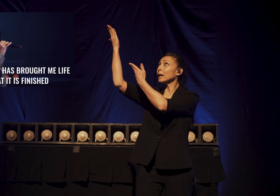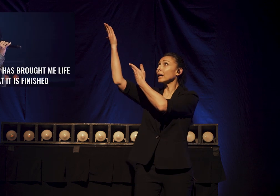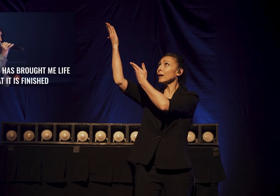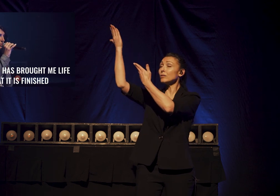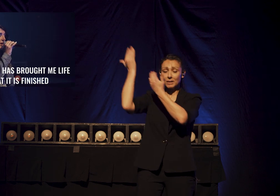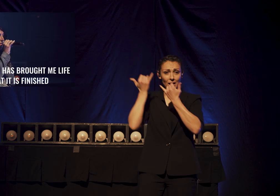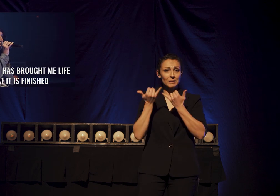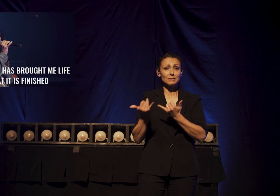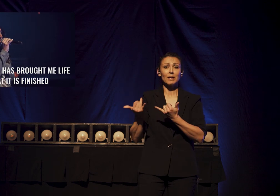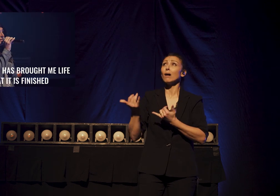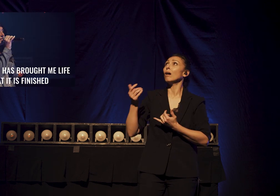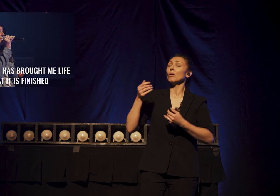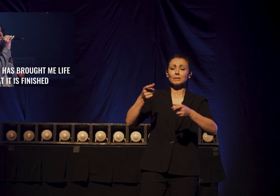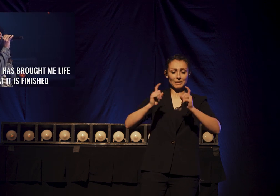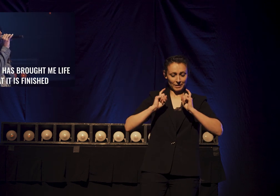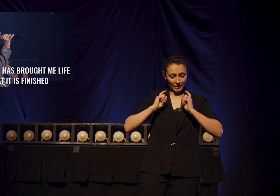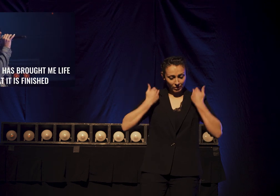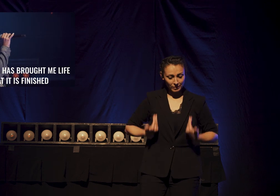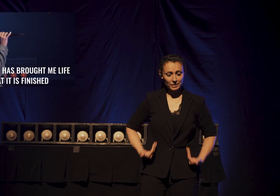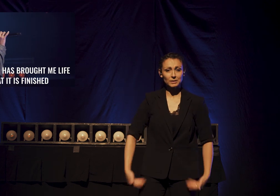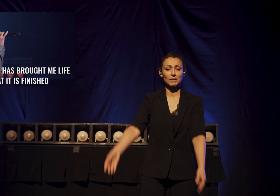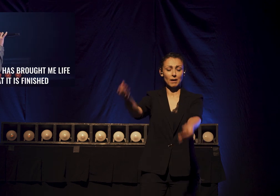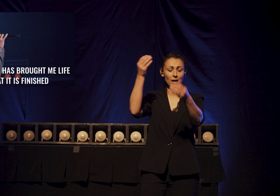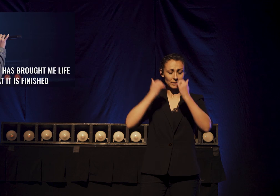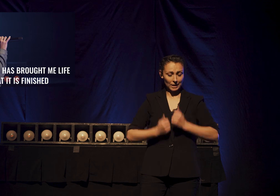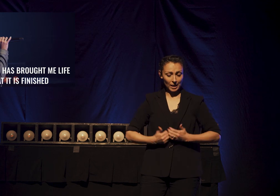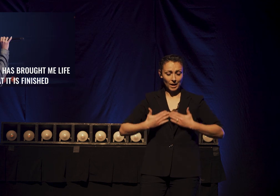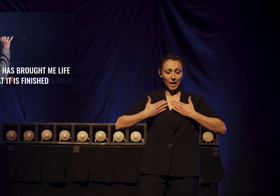know that it is fitting in.